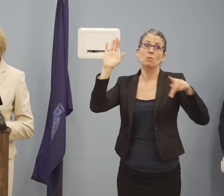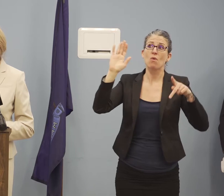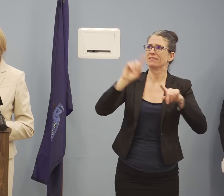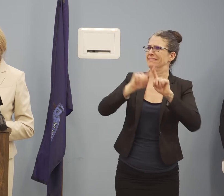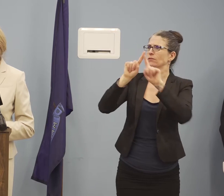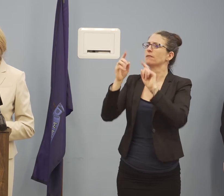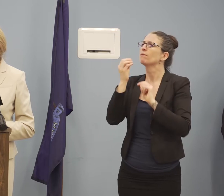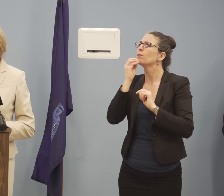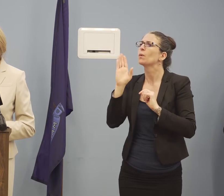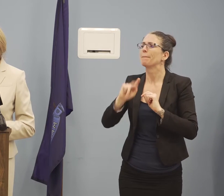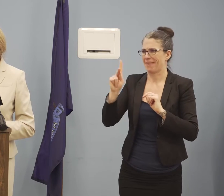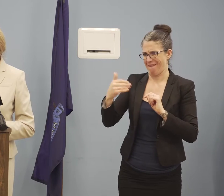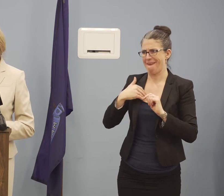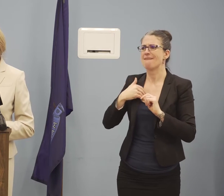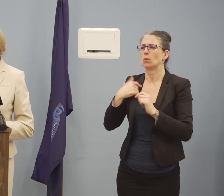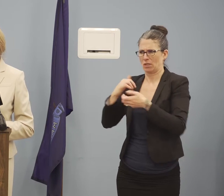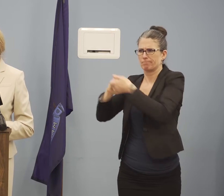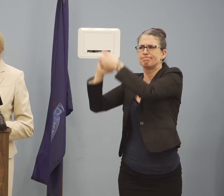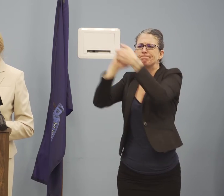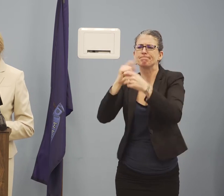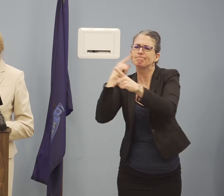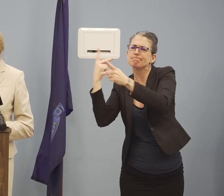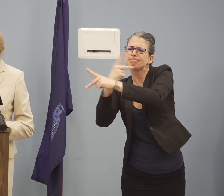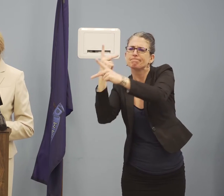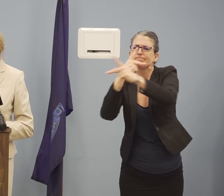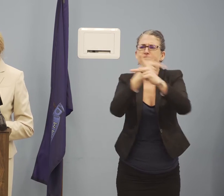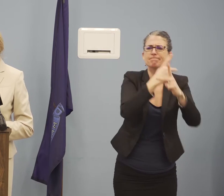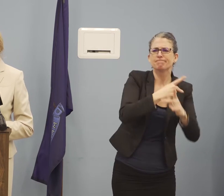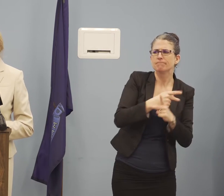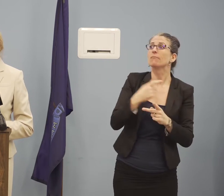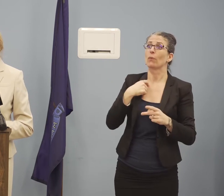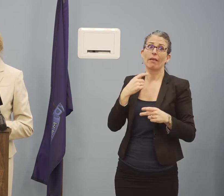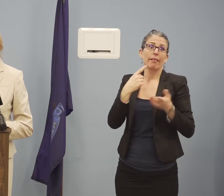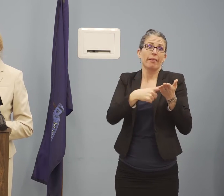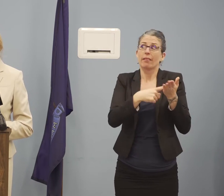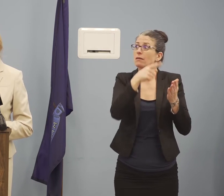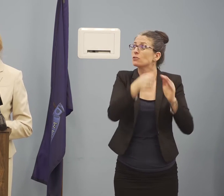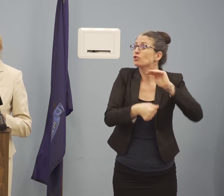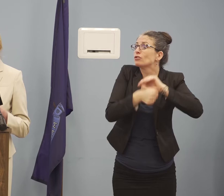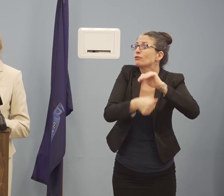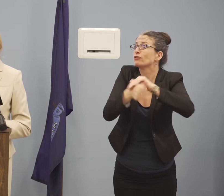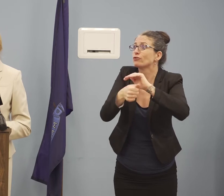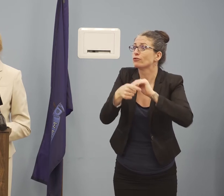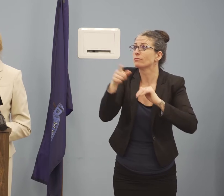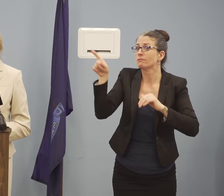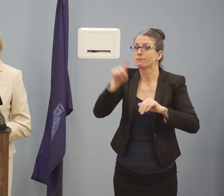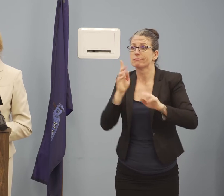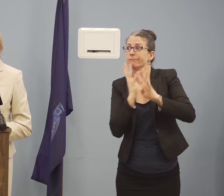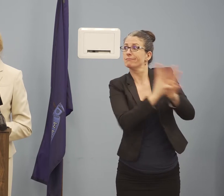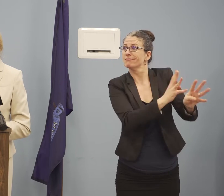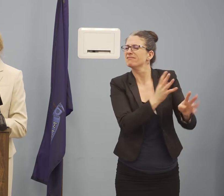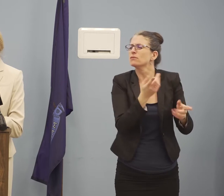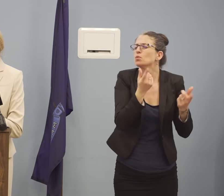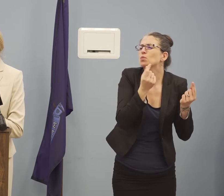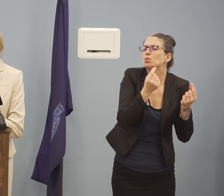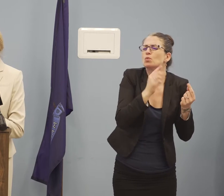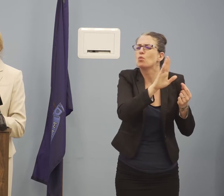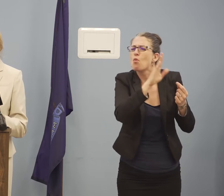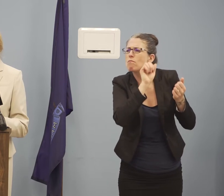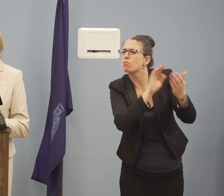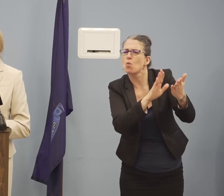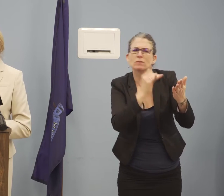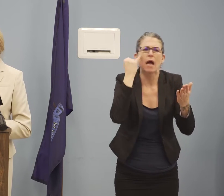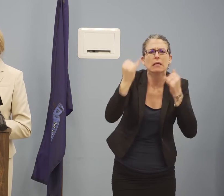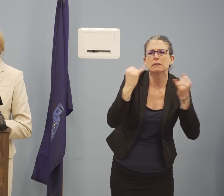working with all of them to try to find pragmatic solutions that are public, privately done to ensure homeless